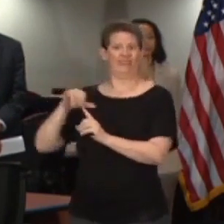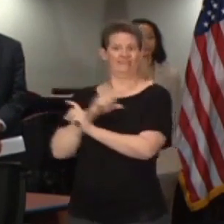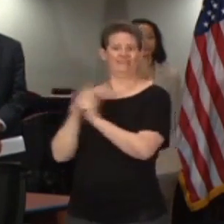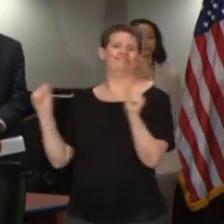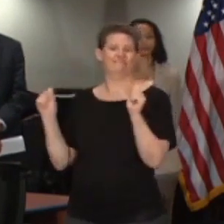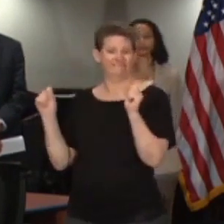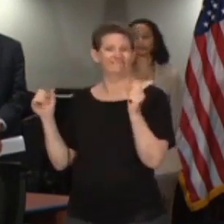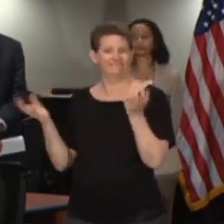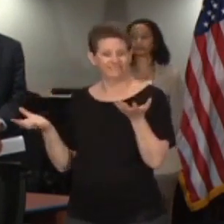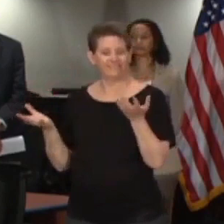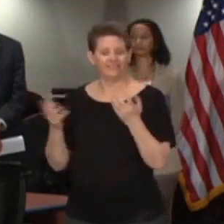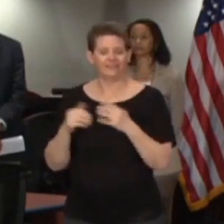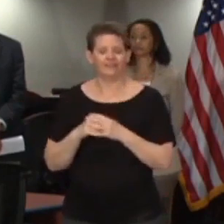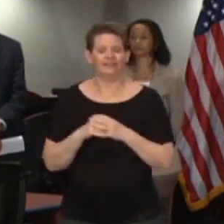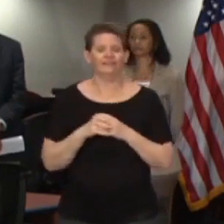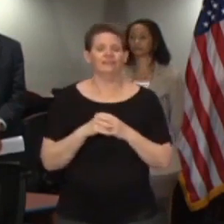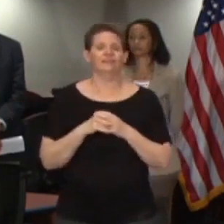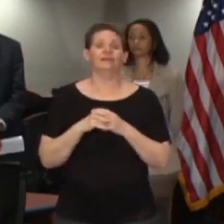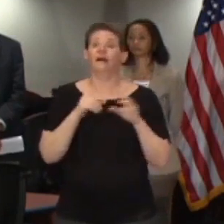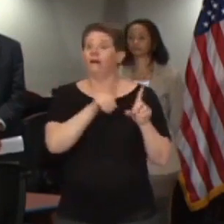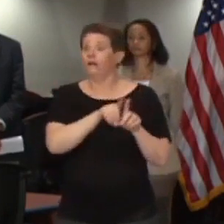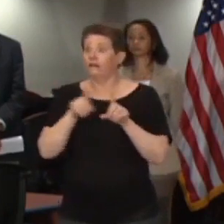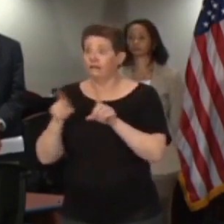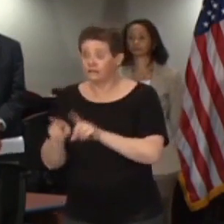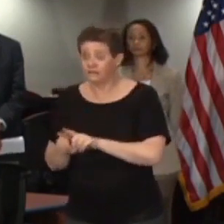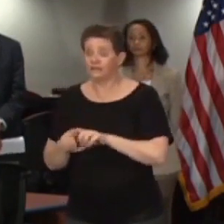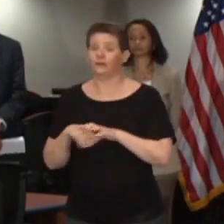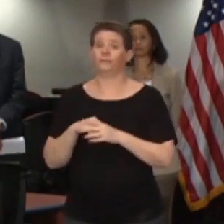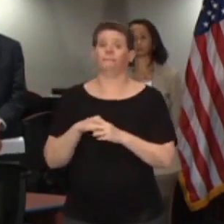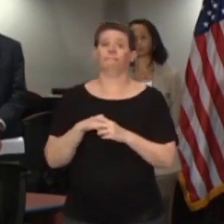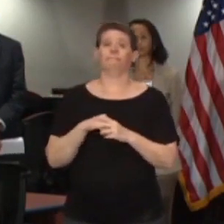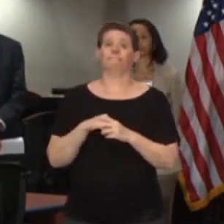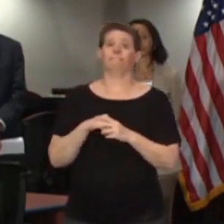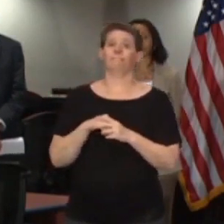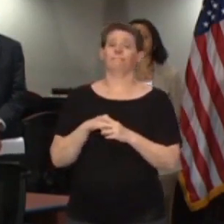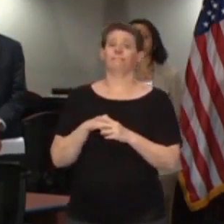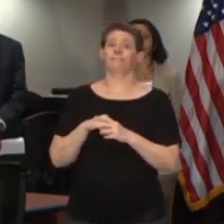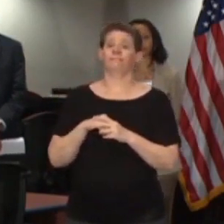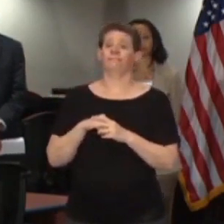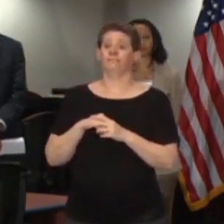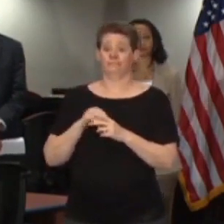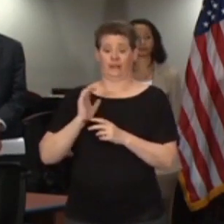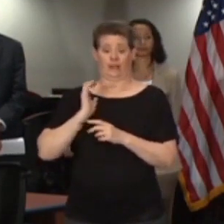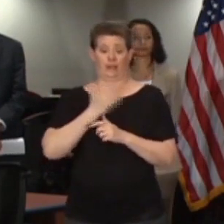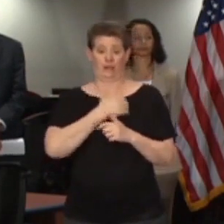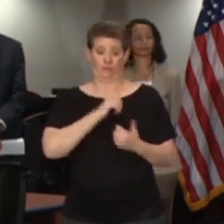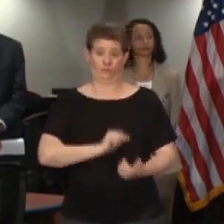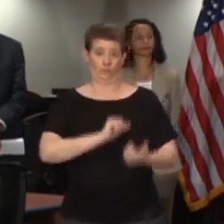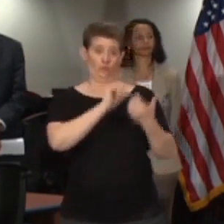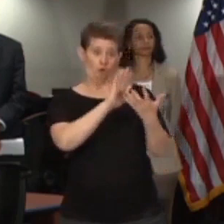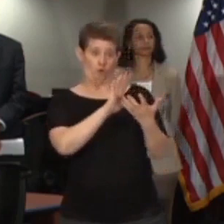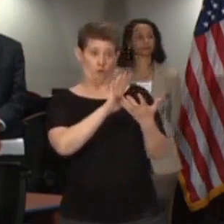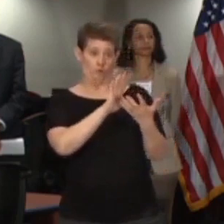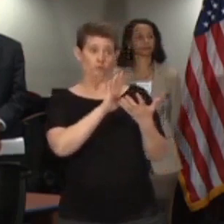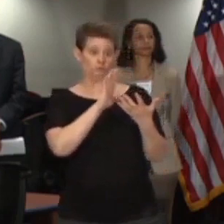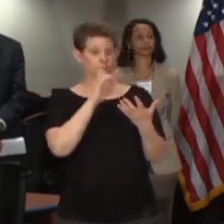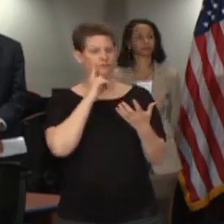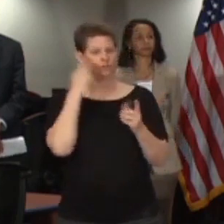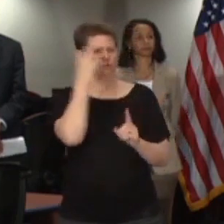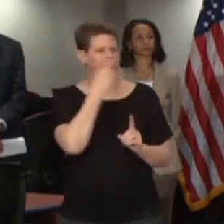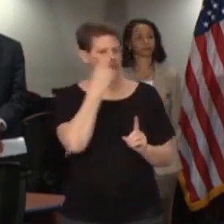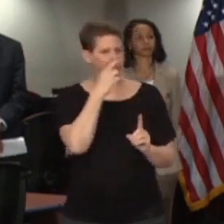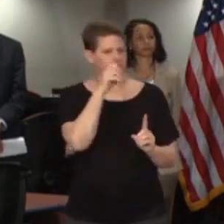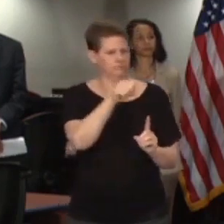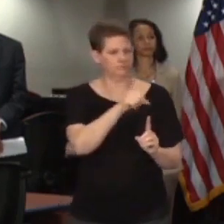We also want to point out that despite our deliberate approach, when there's non-compliance with what we have